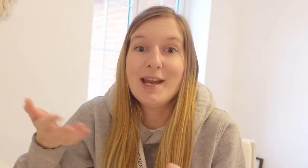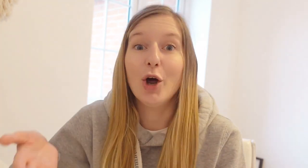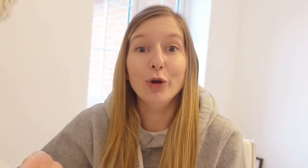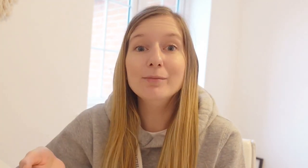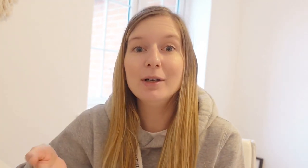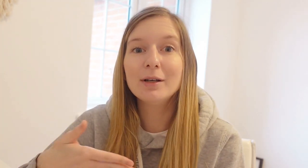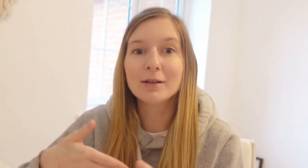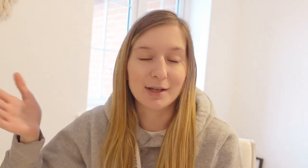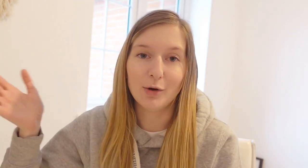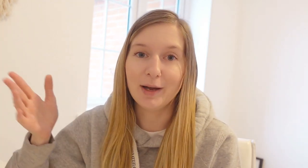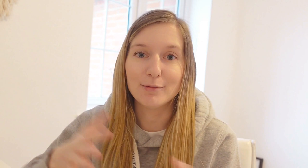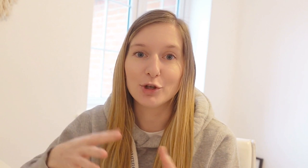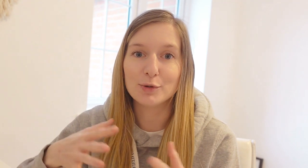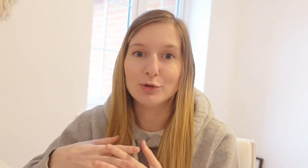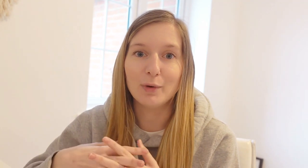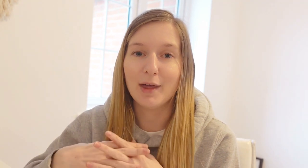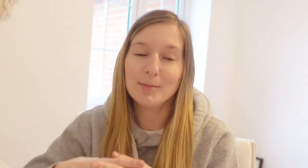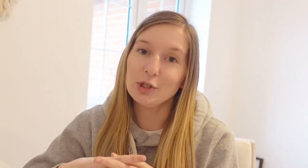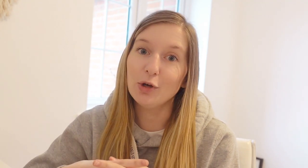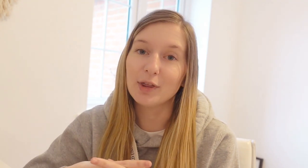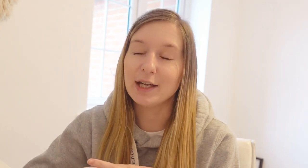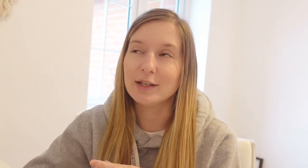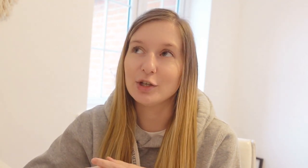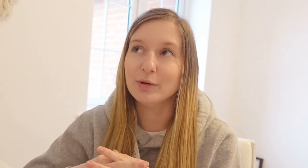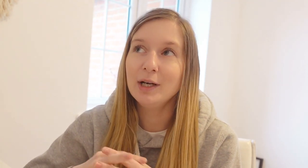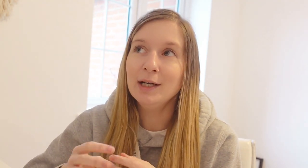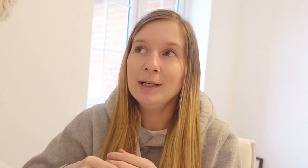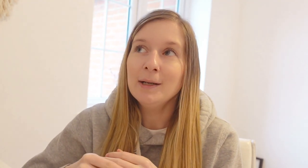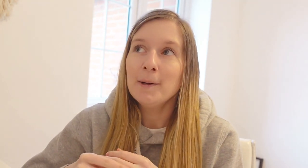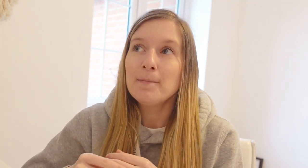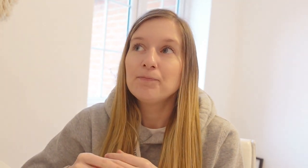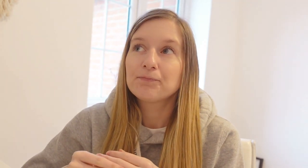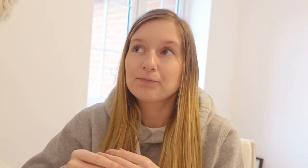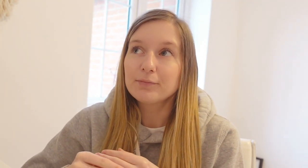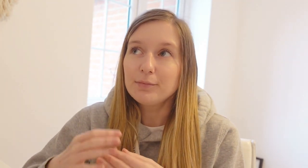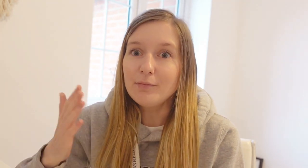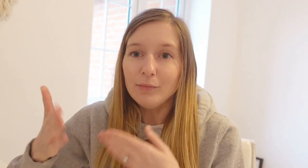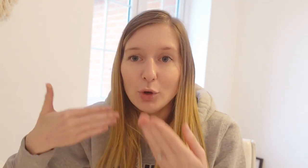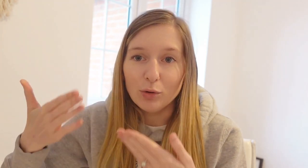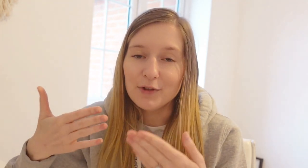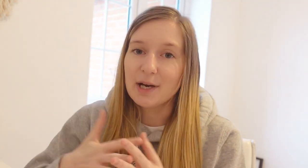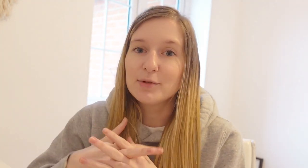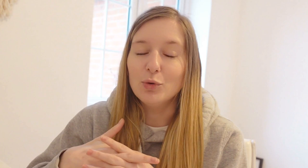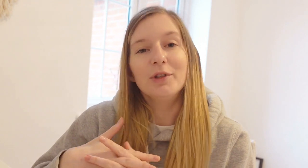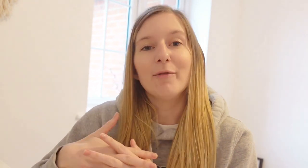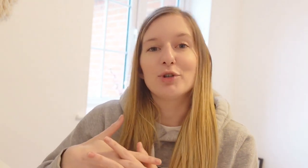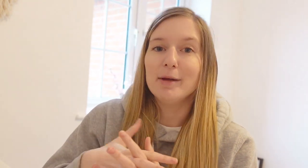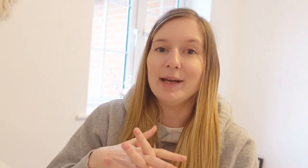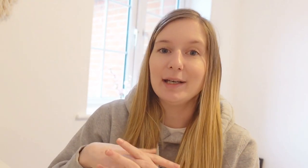sent home sent away from the hospital with absolutely nothing and so all of the steps forward that I've been trying to make